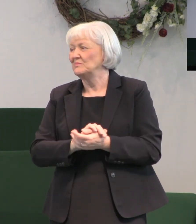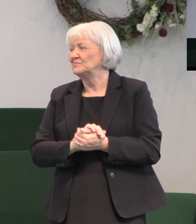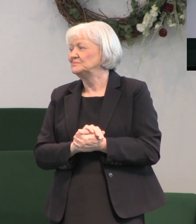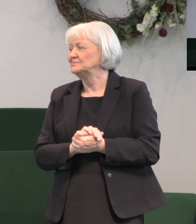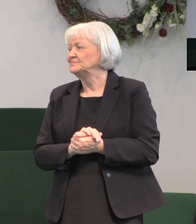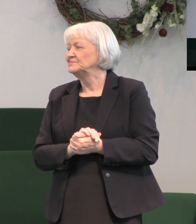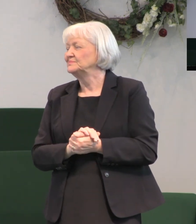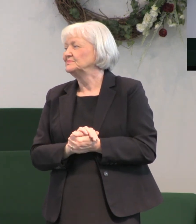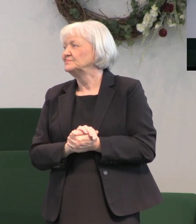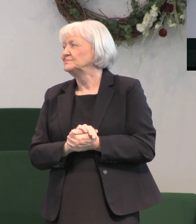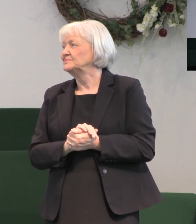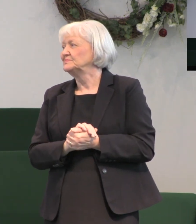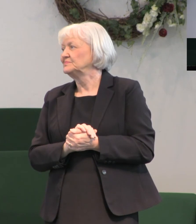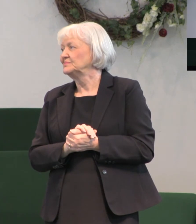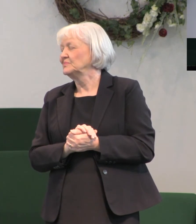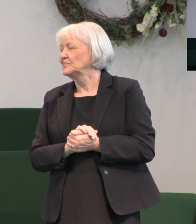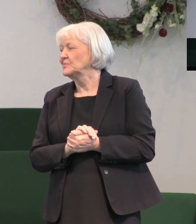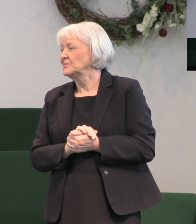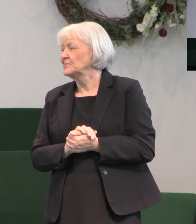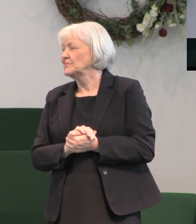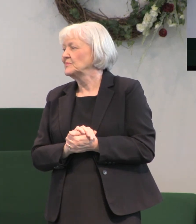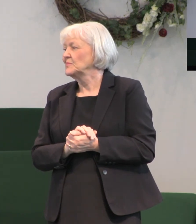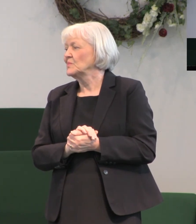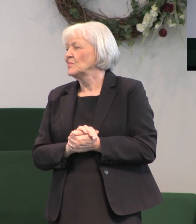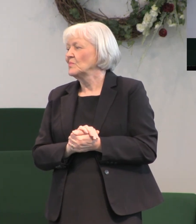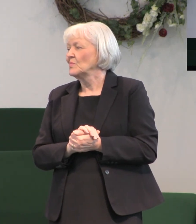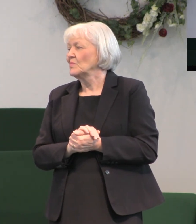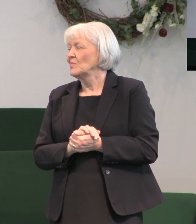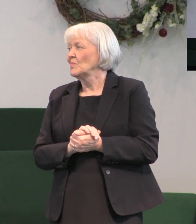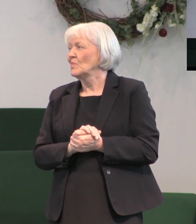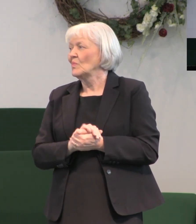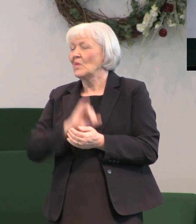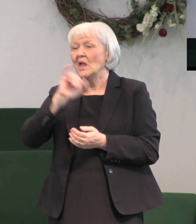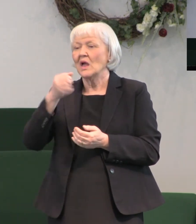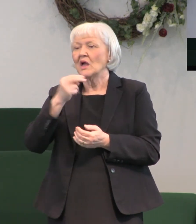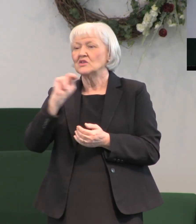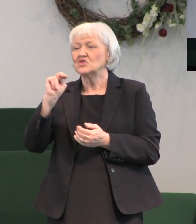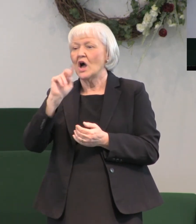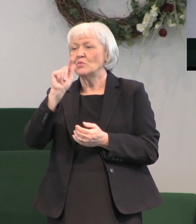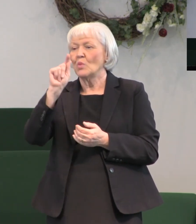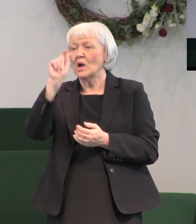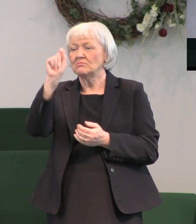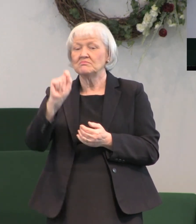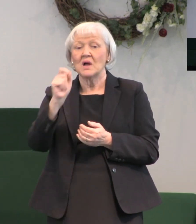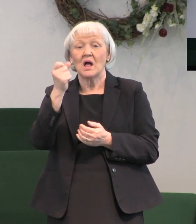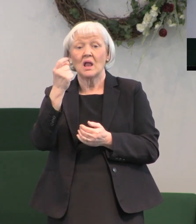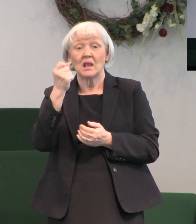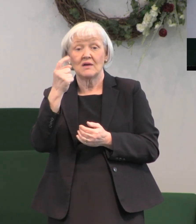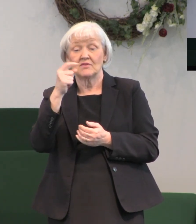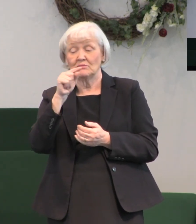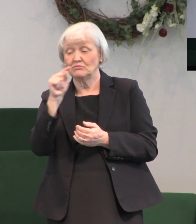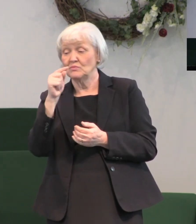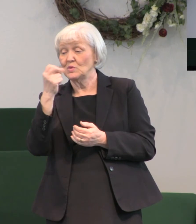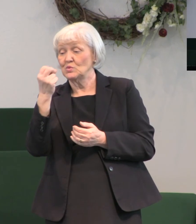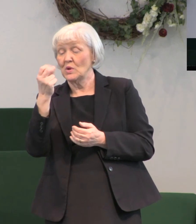on in the world John 1 11 12 says Jesus came to his own